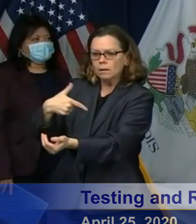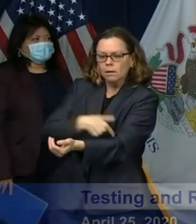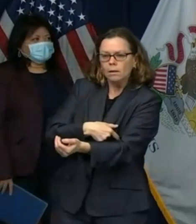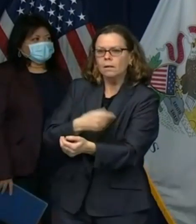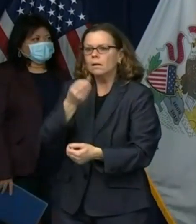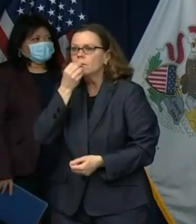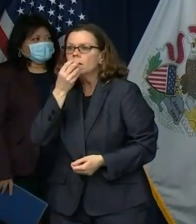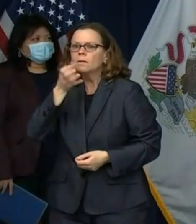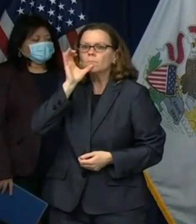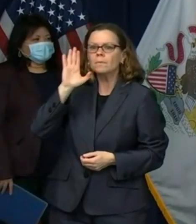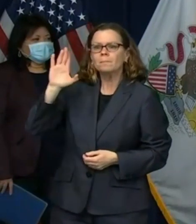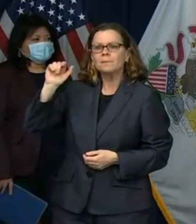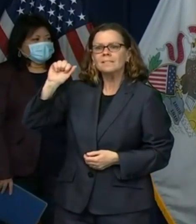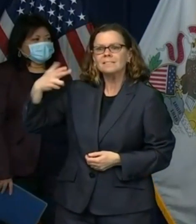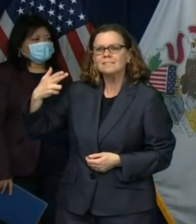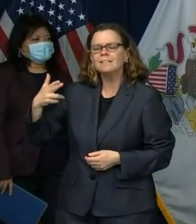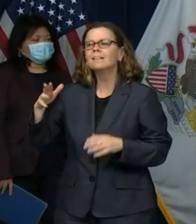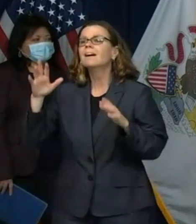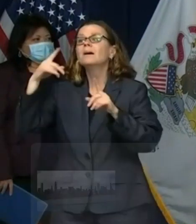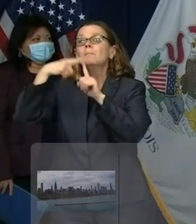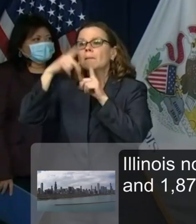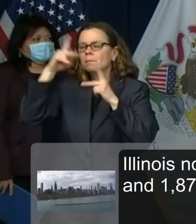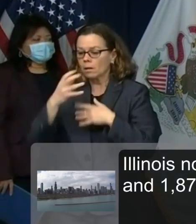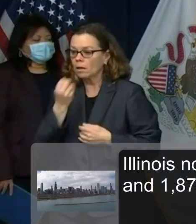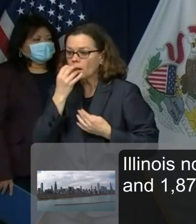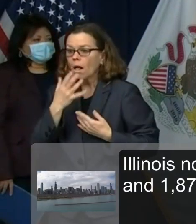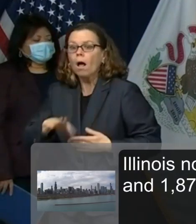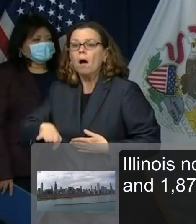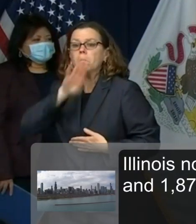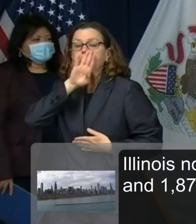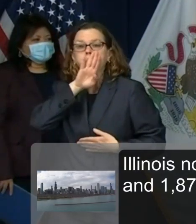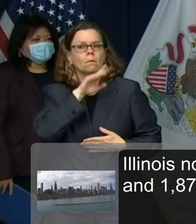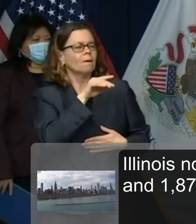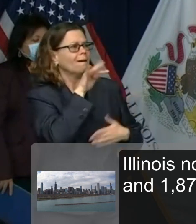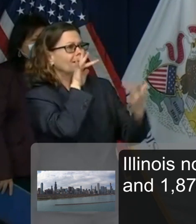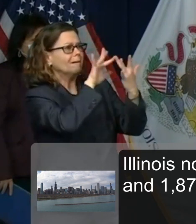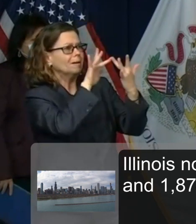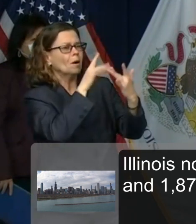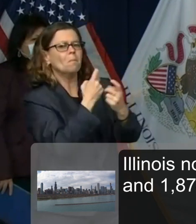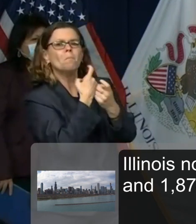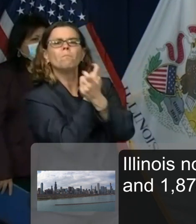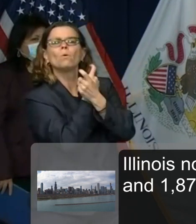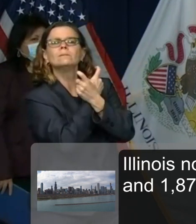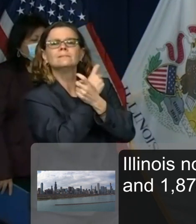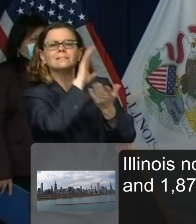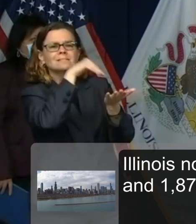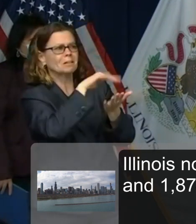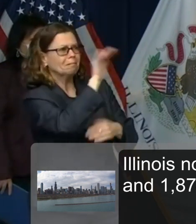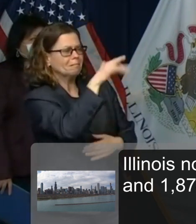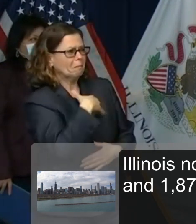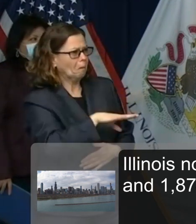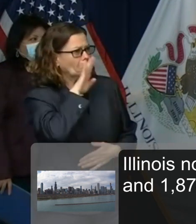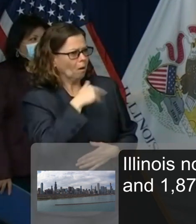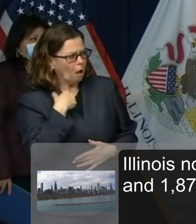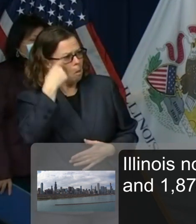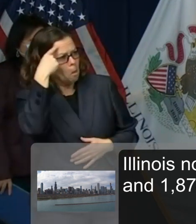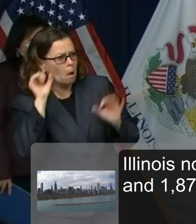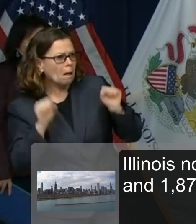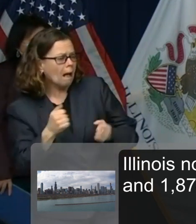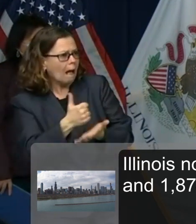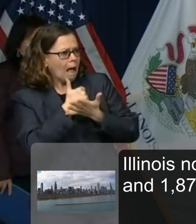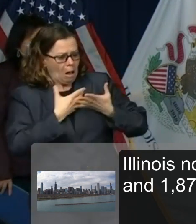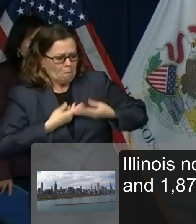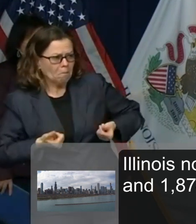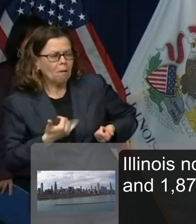last year associated with exposures to cleaning agents some recent examples include the use of a detergent